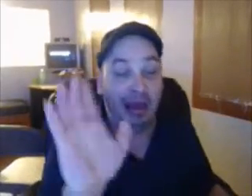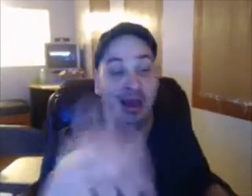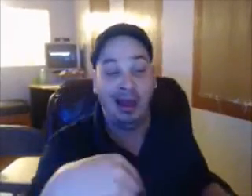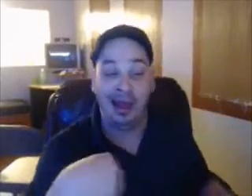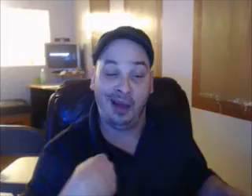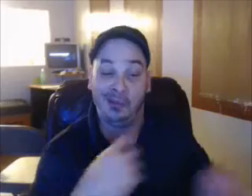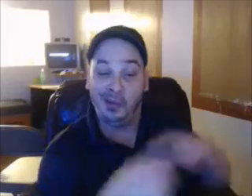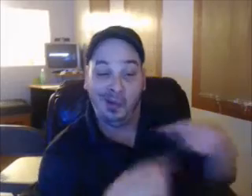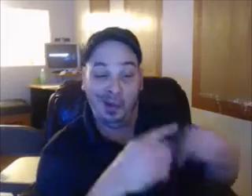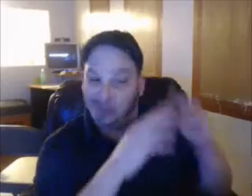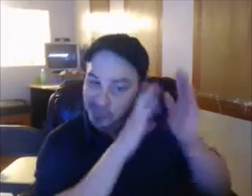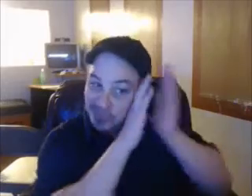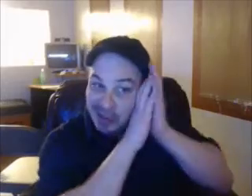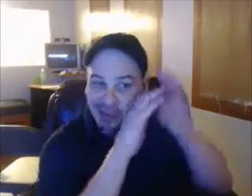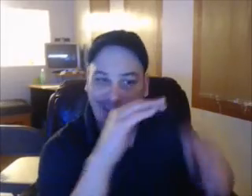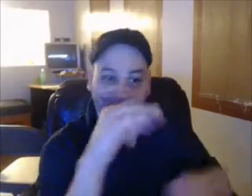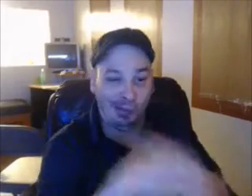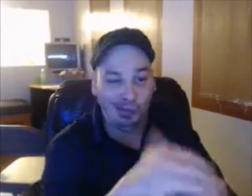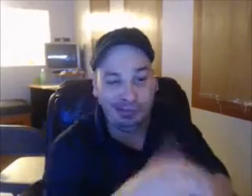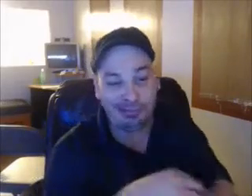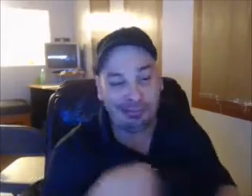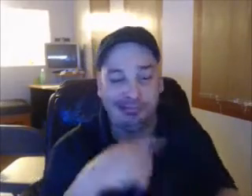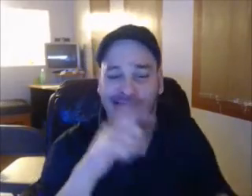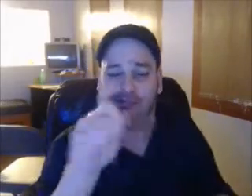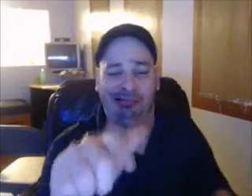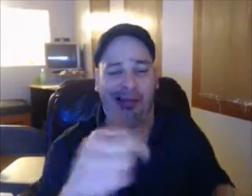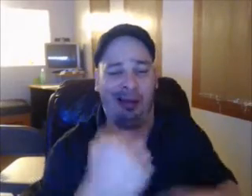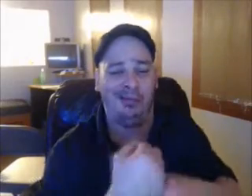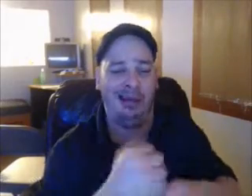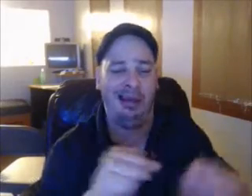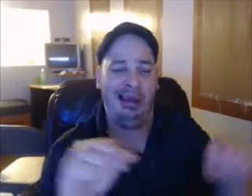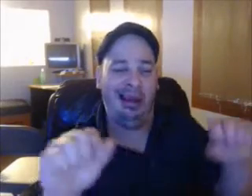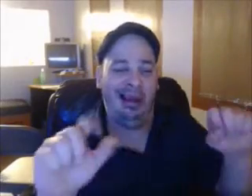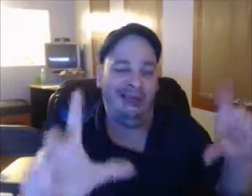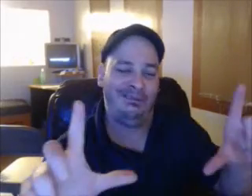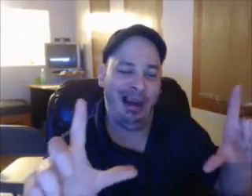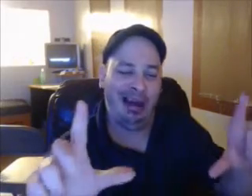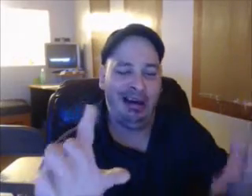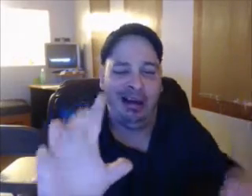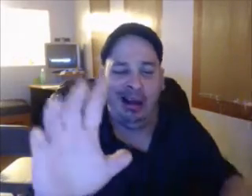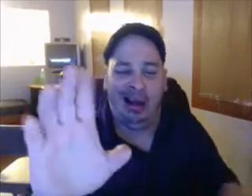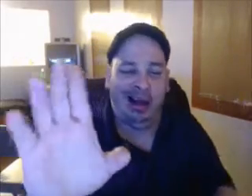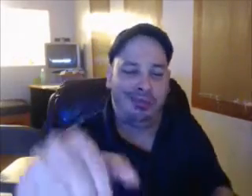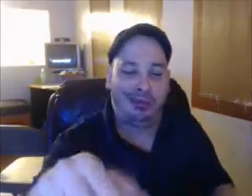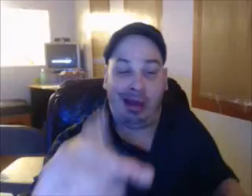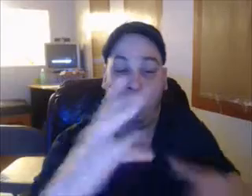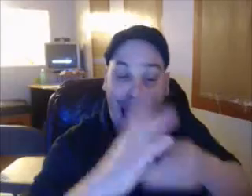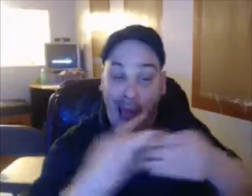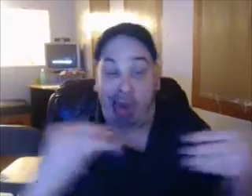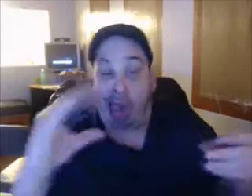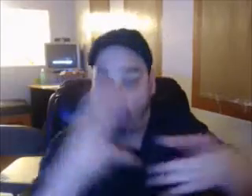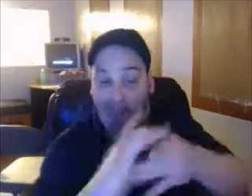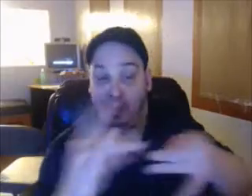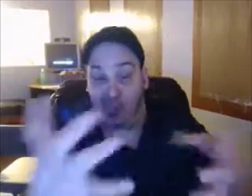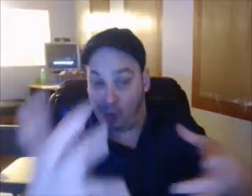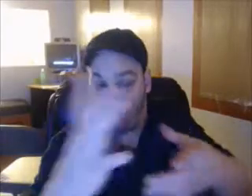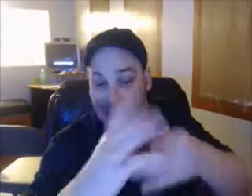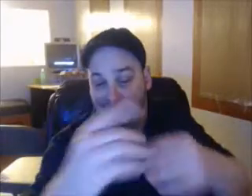to run these faculties to the difficulty of firing unproductive workers, each the right for change, but each of the entrenched interests that they're